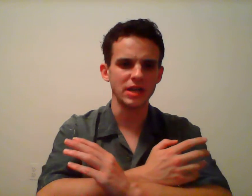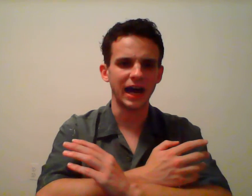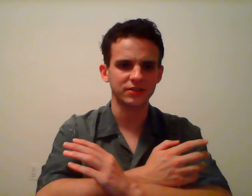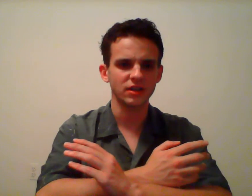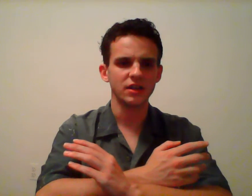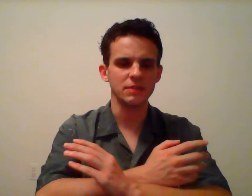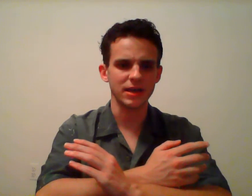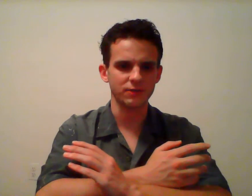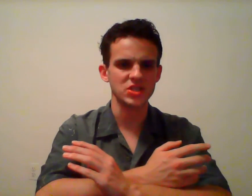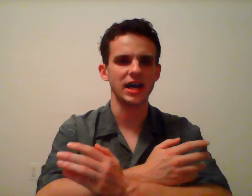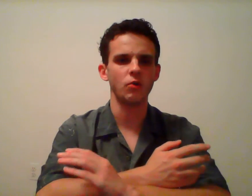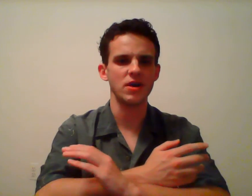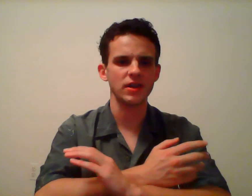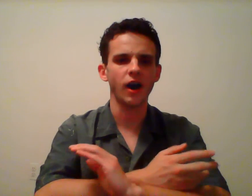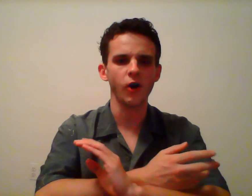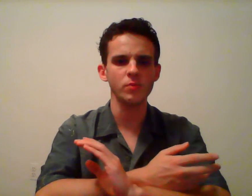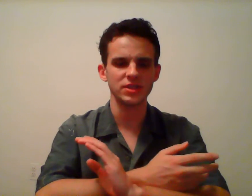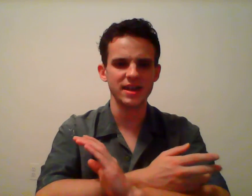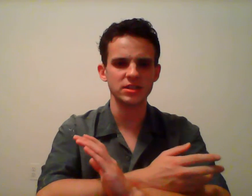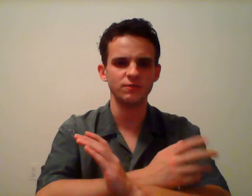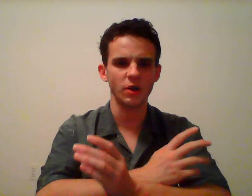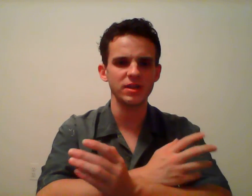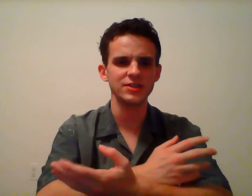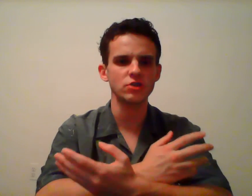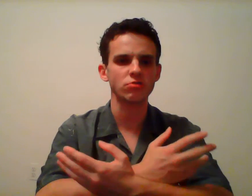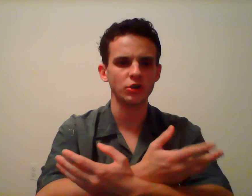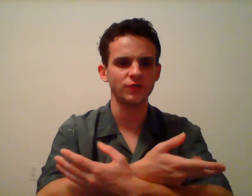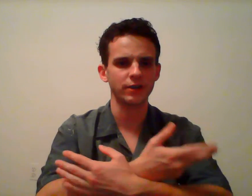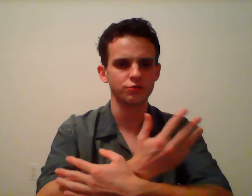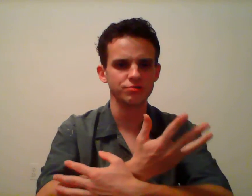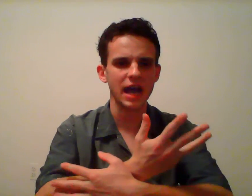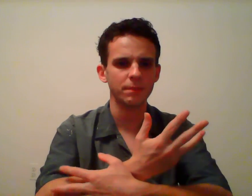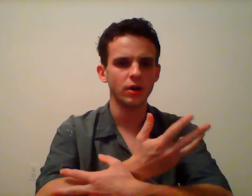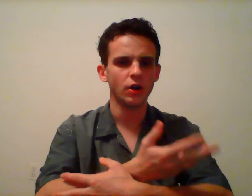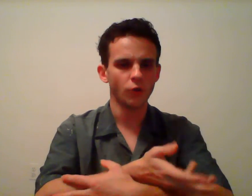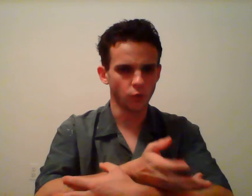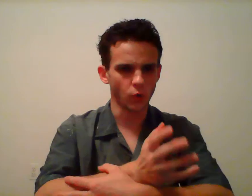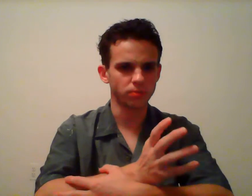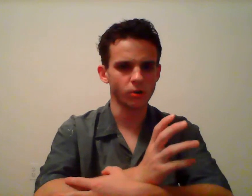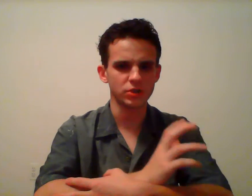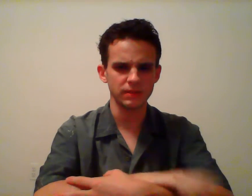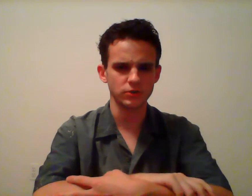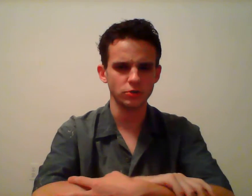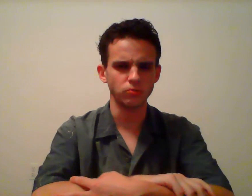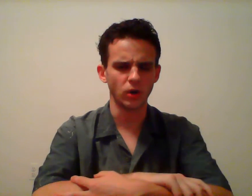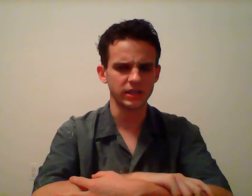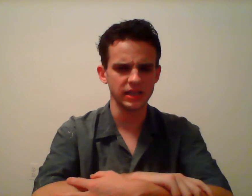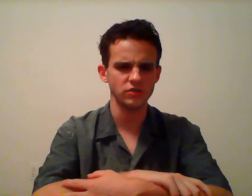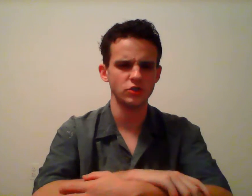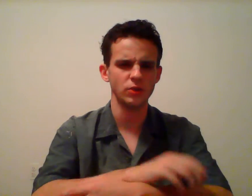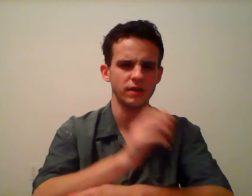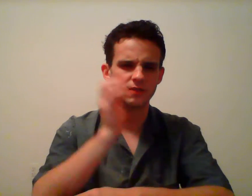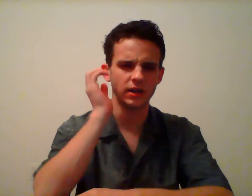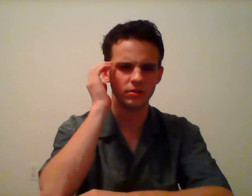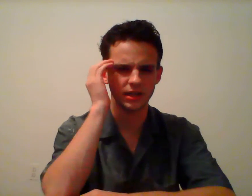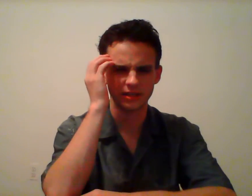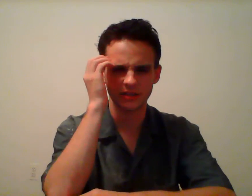not the benefits outweigh the harms. And that is a very easy crossfire trap for pro teams to walk into if they are not